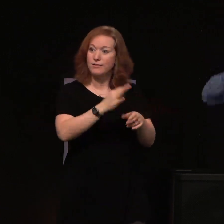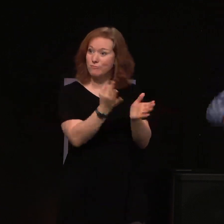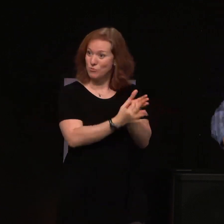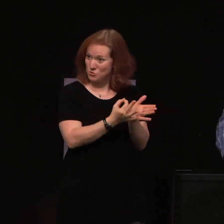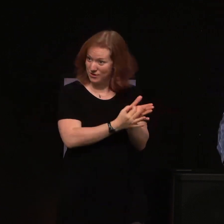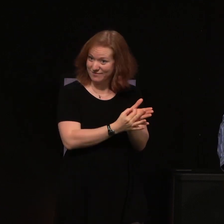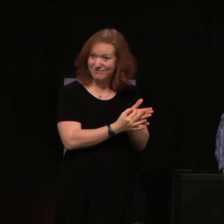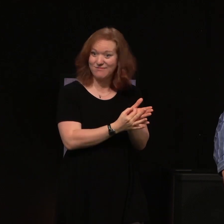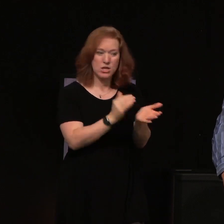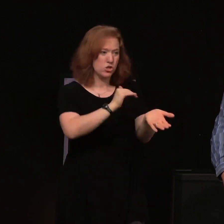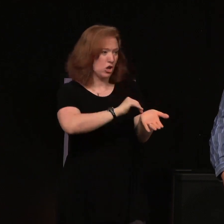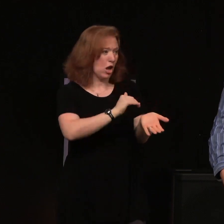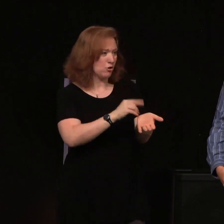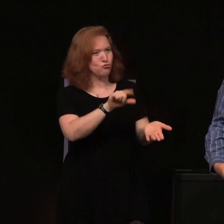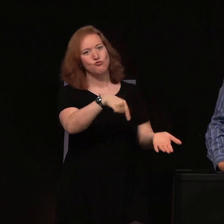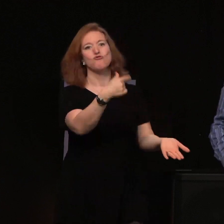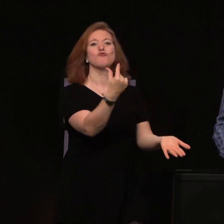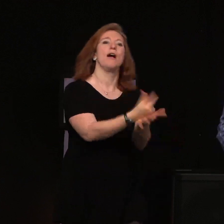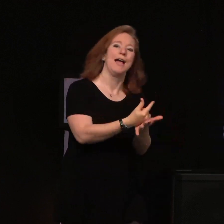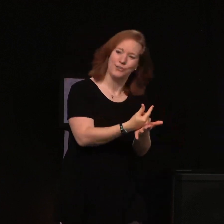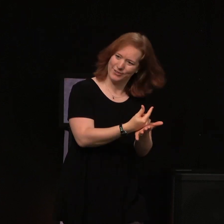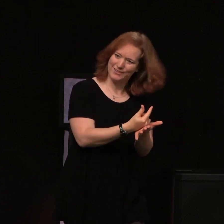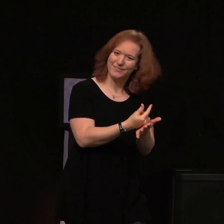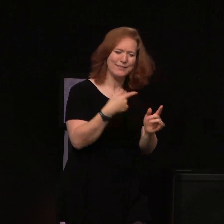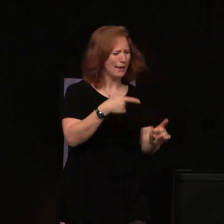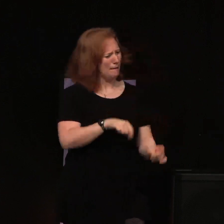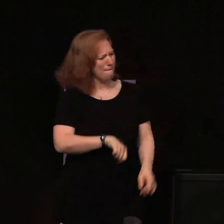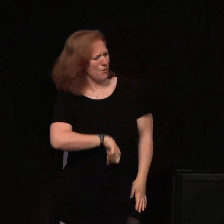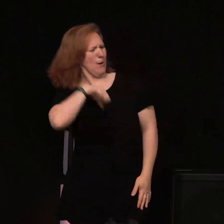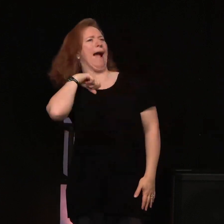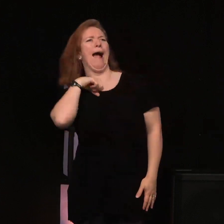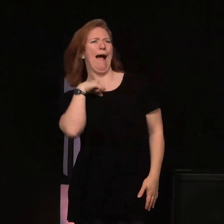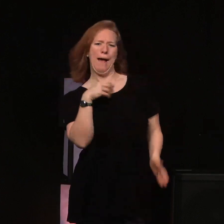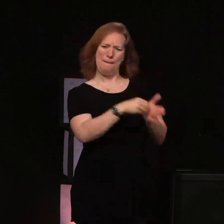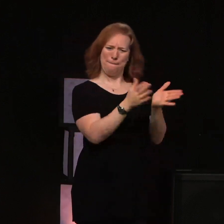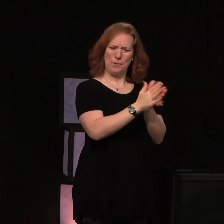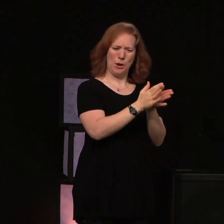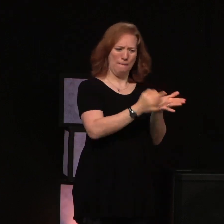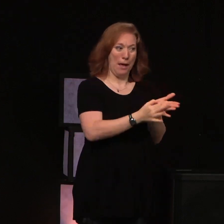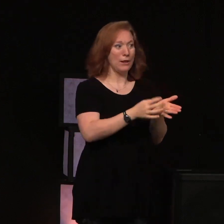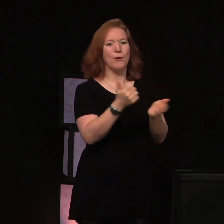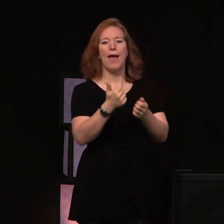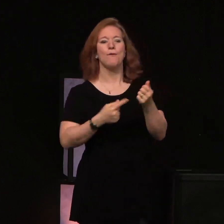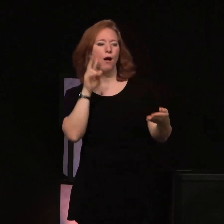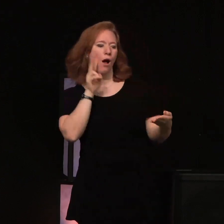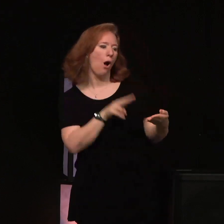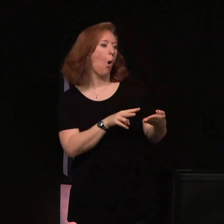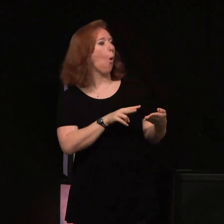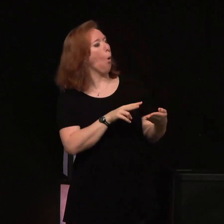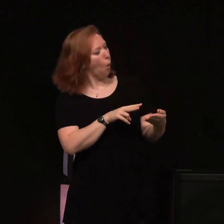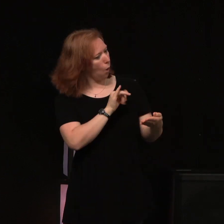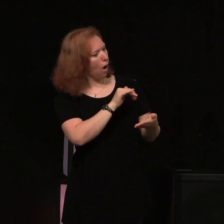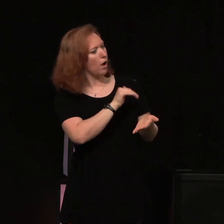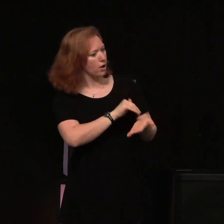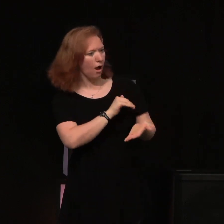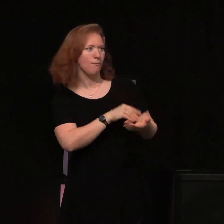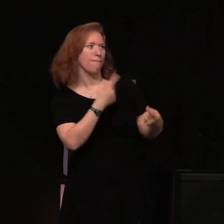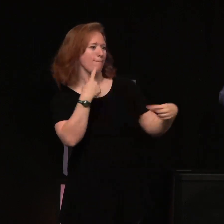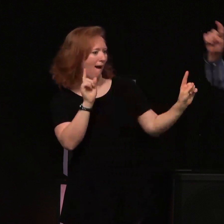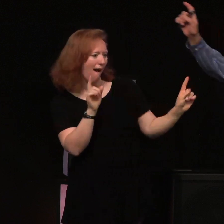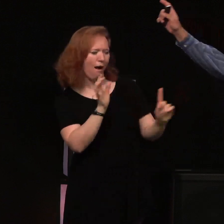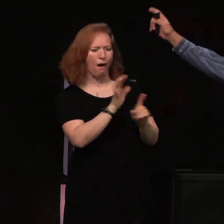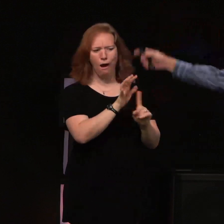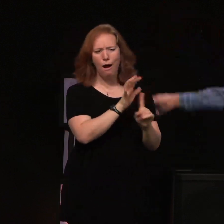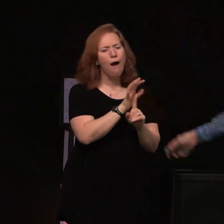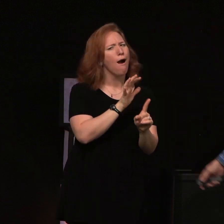medical college. They were proud of it. put it on their money so everybody could see the names of these doctors who were